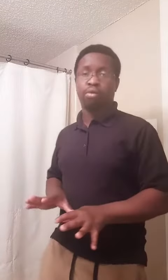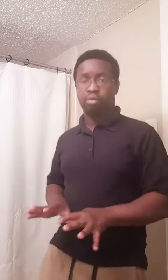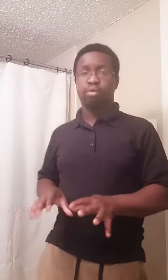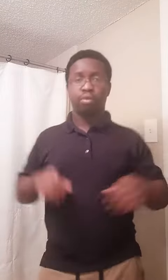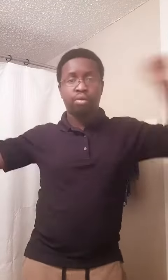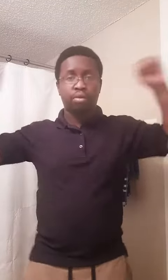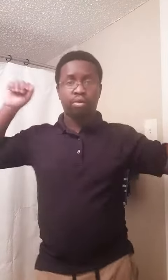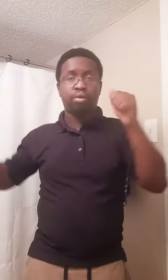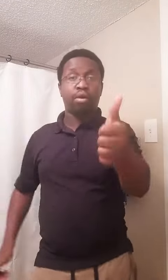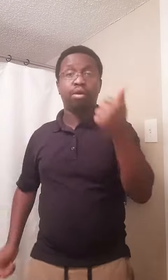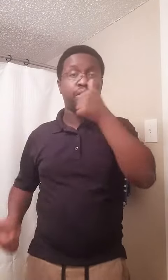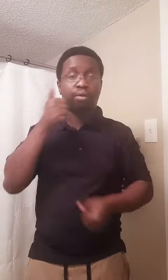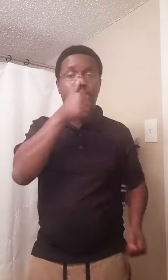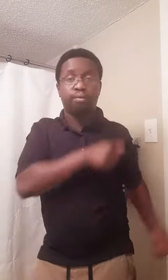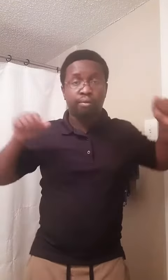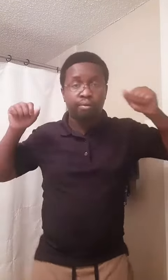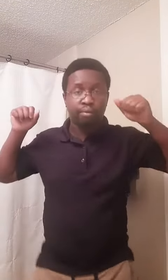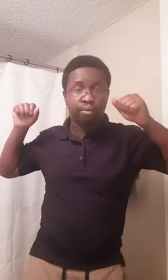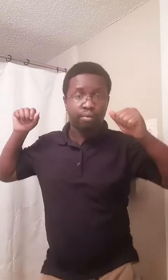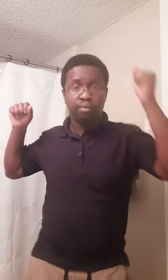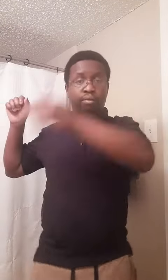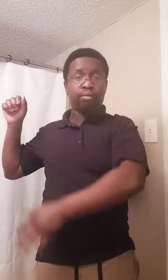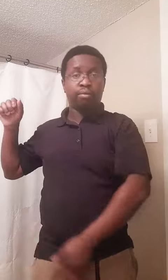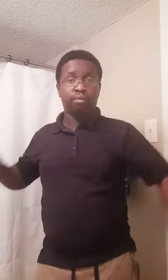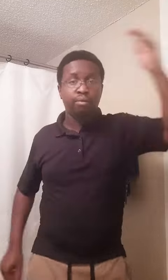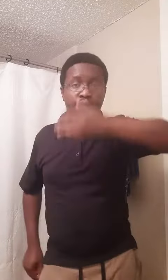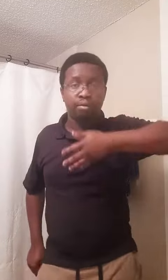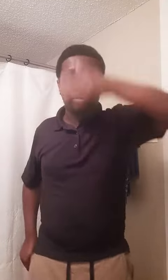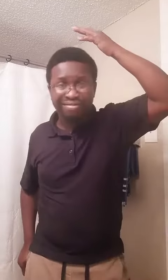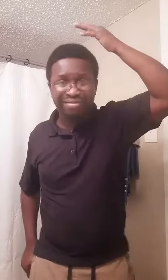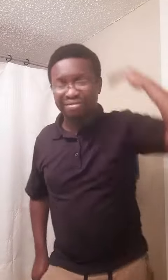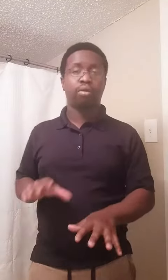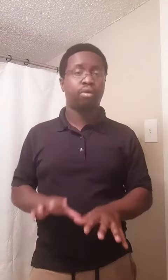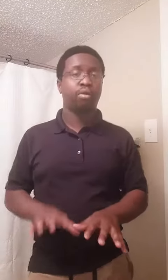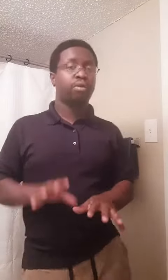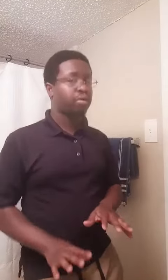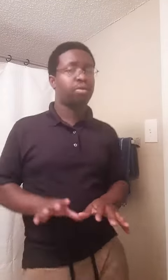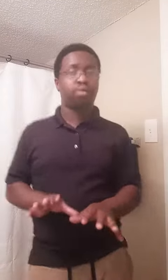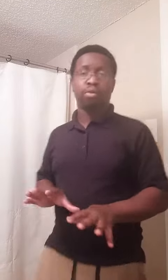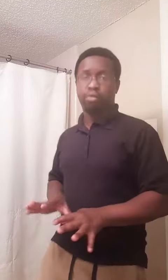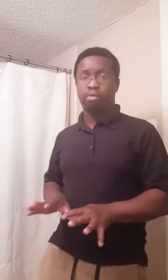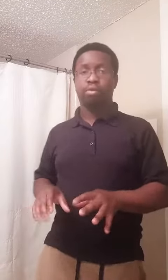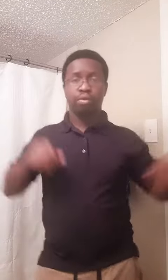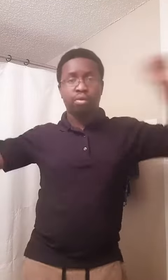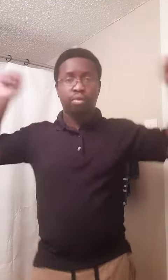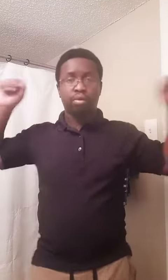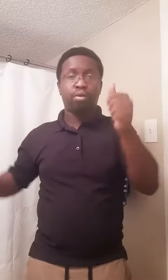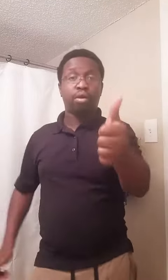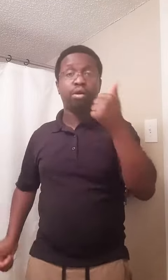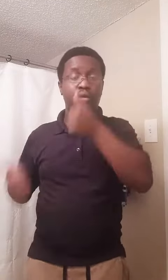could've gotten so bad, this shit could've gotten the worst Yeah, yeah, free wide side of the chain gang, bitch, what's fair, they burn I render my money the most, I'm richer than all of